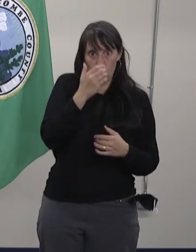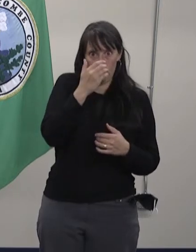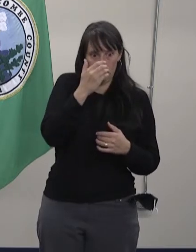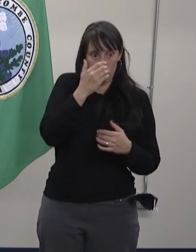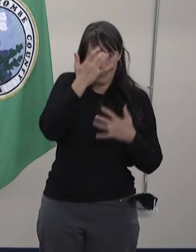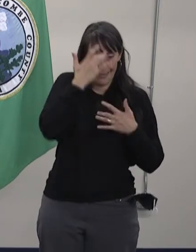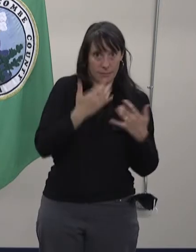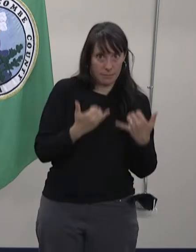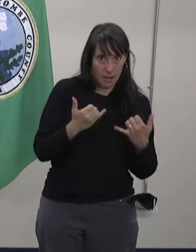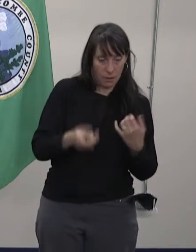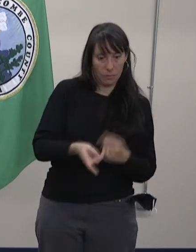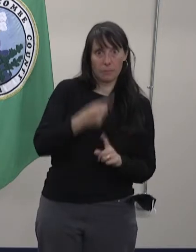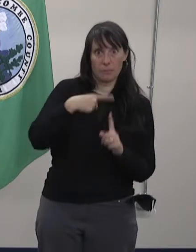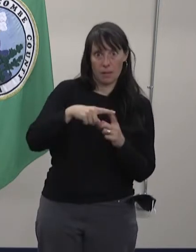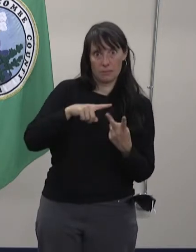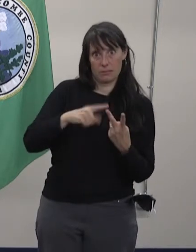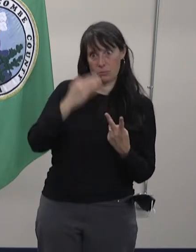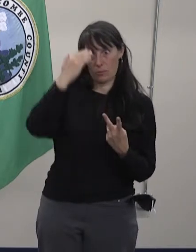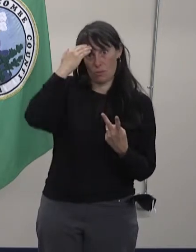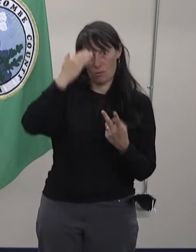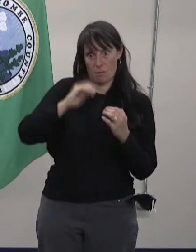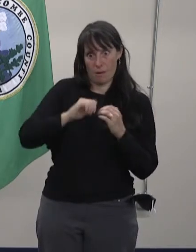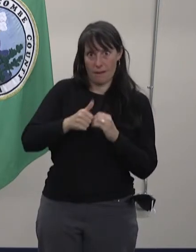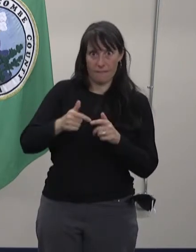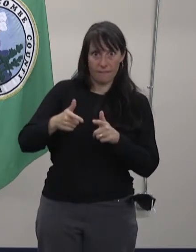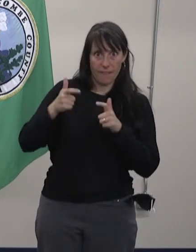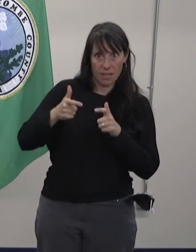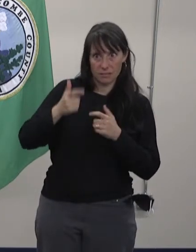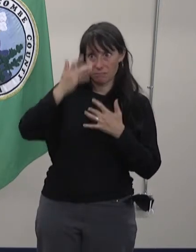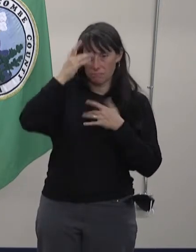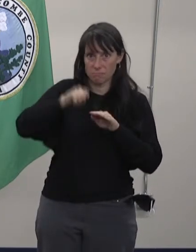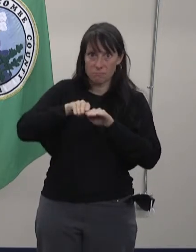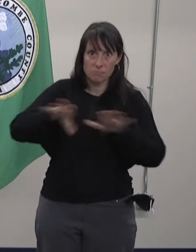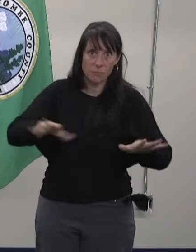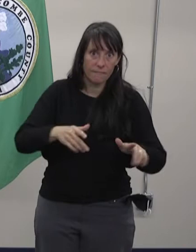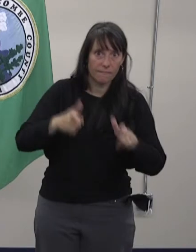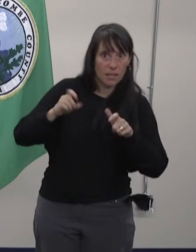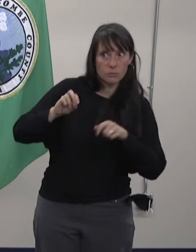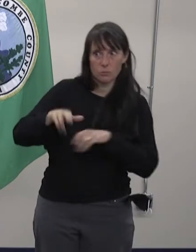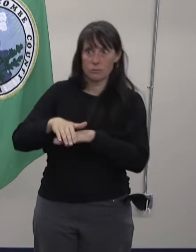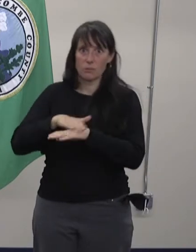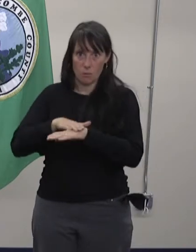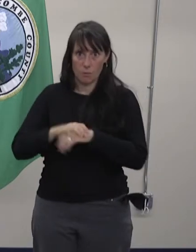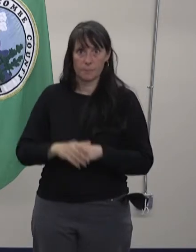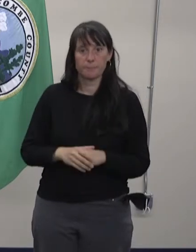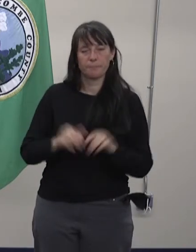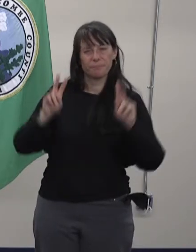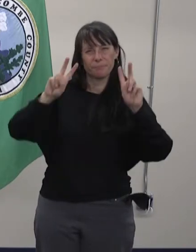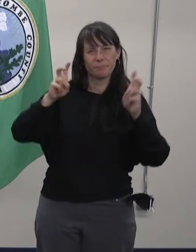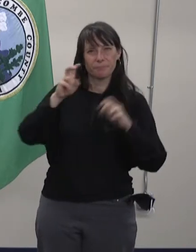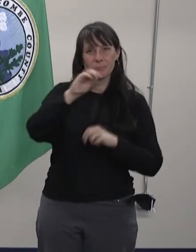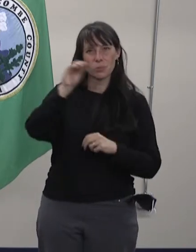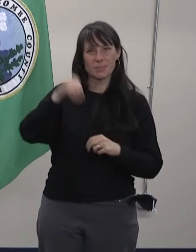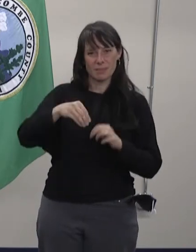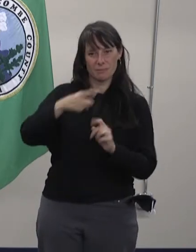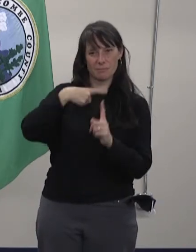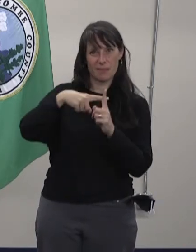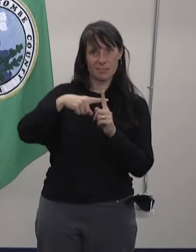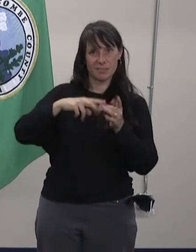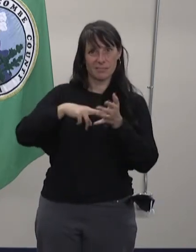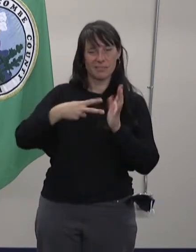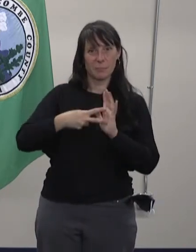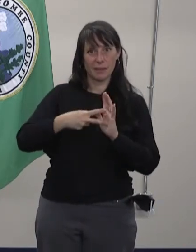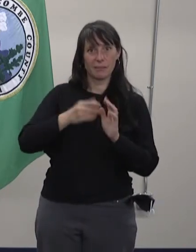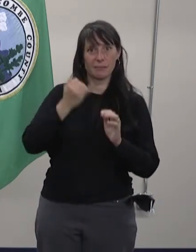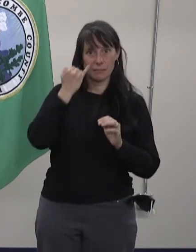spread of virus in our community. Percent positivity is the percent of tests administered that come back with a